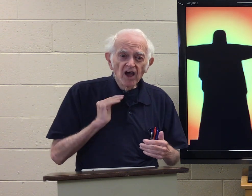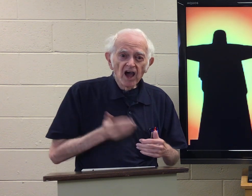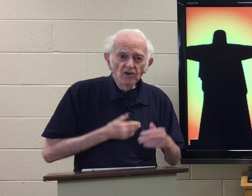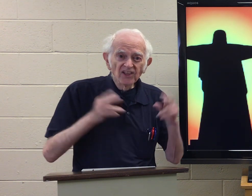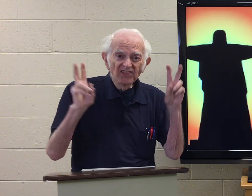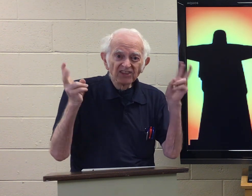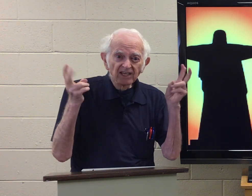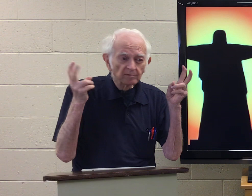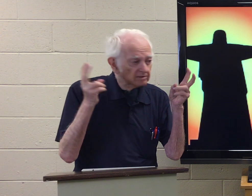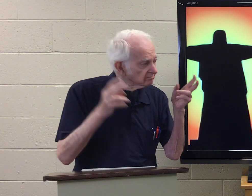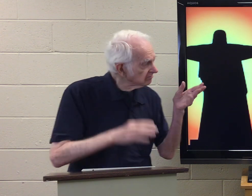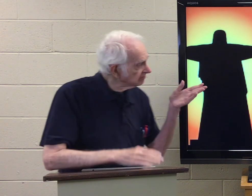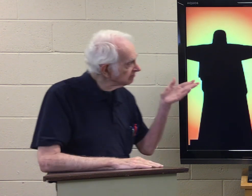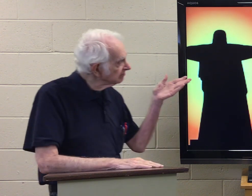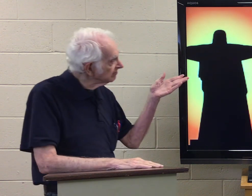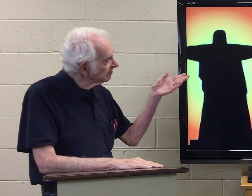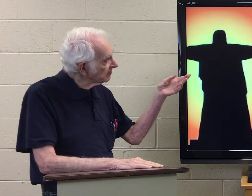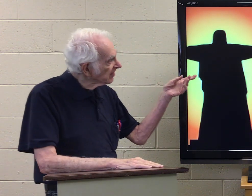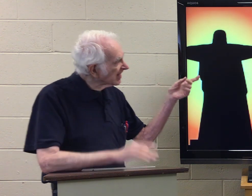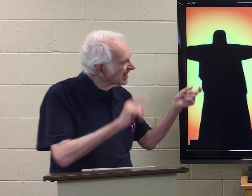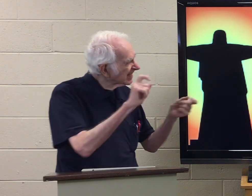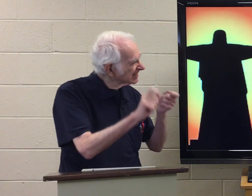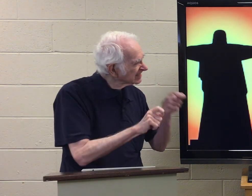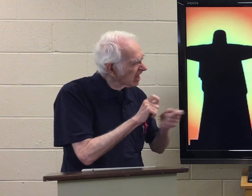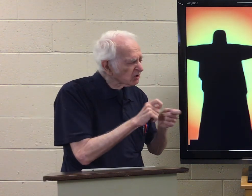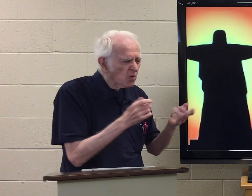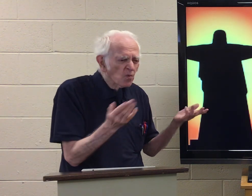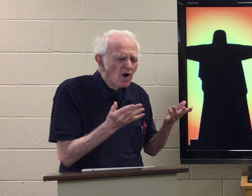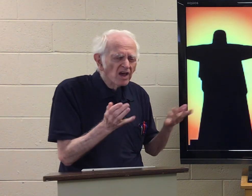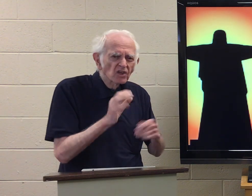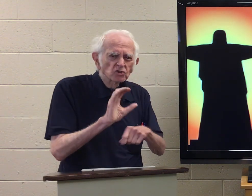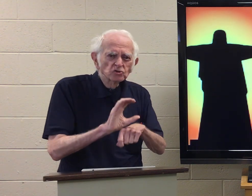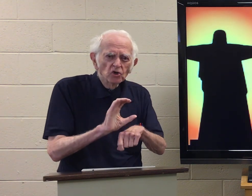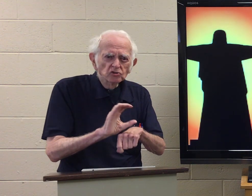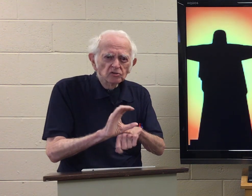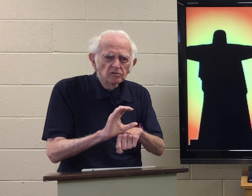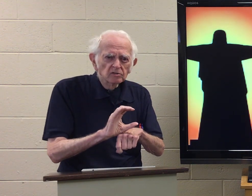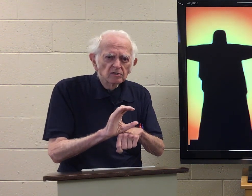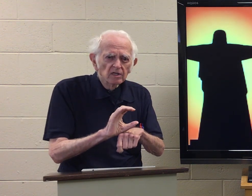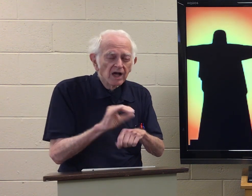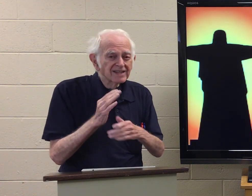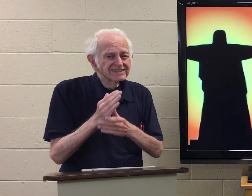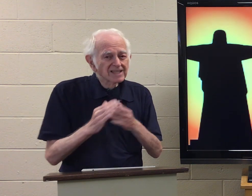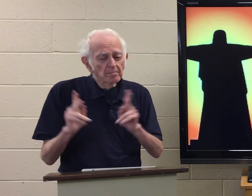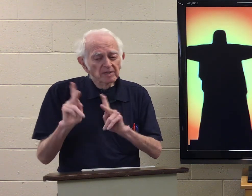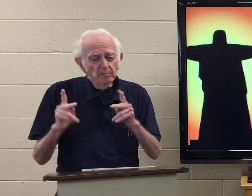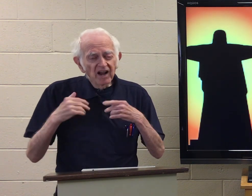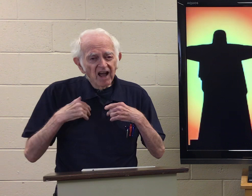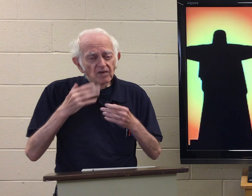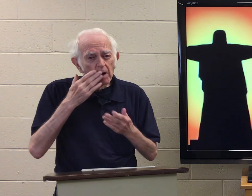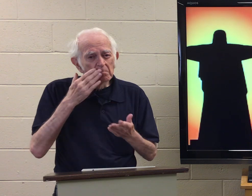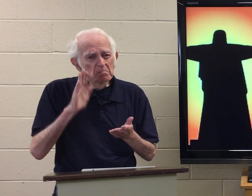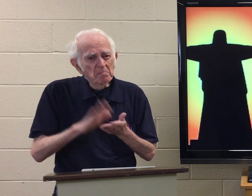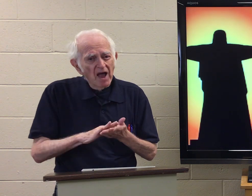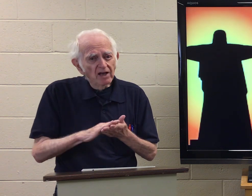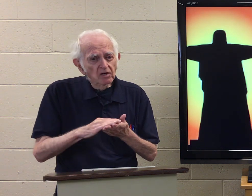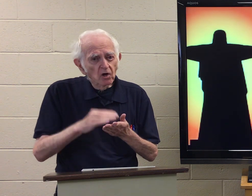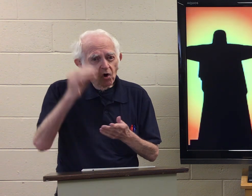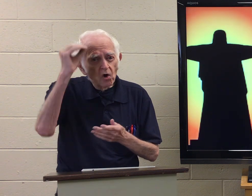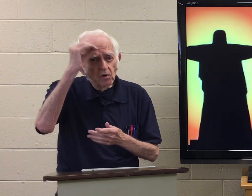Now, our theme for this morning, exactly what is the church? Some people have a bad